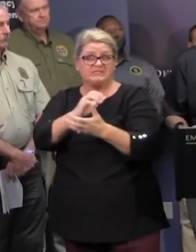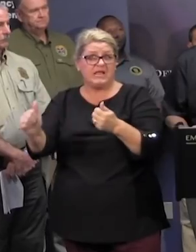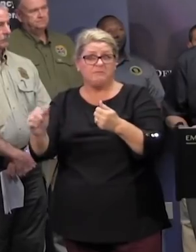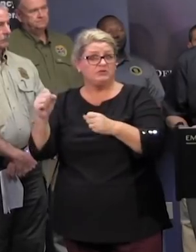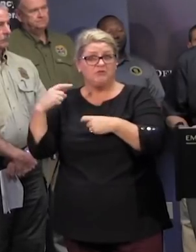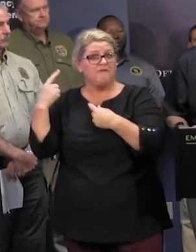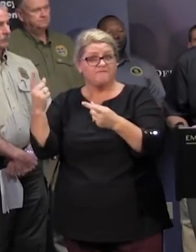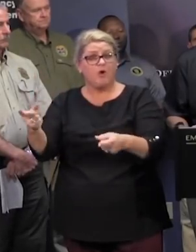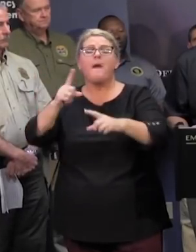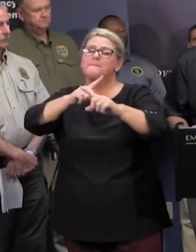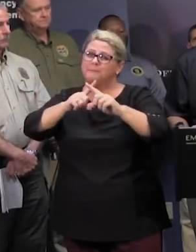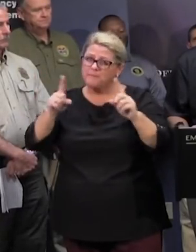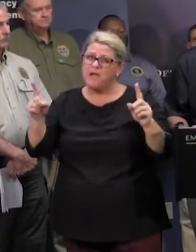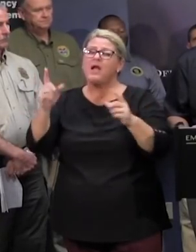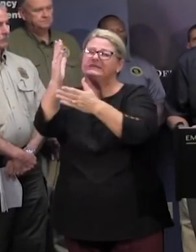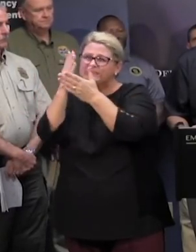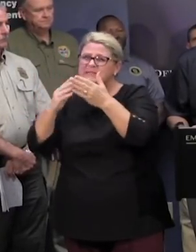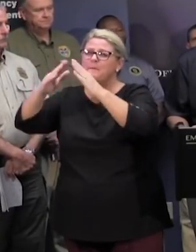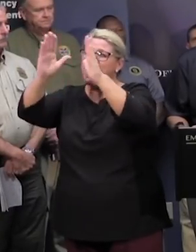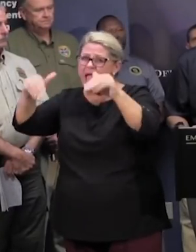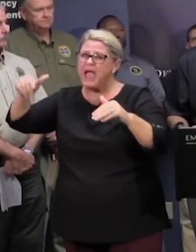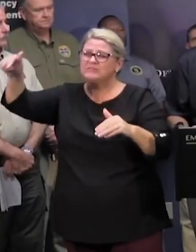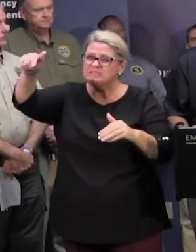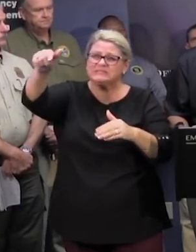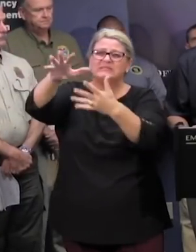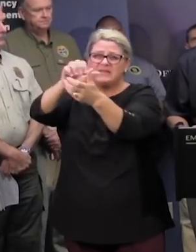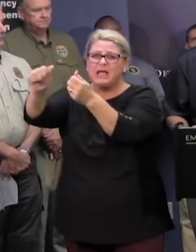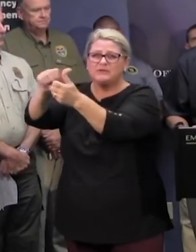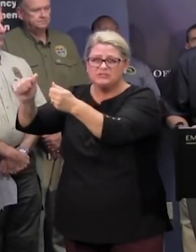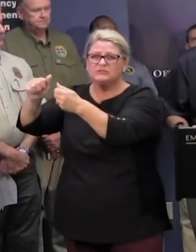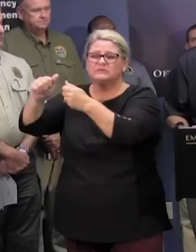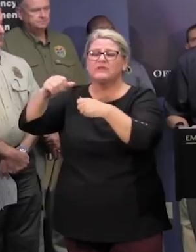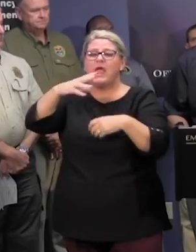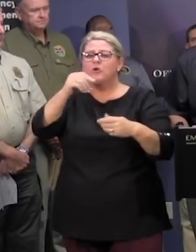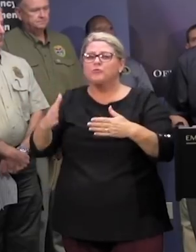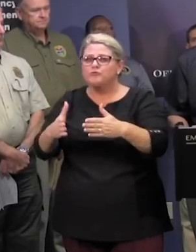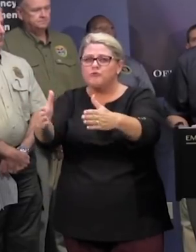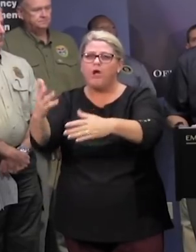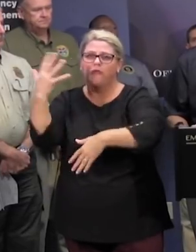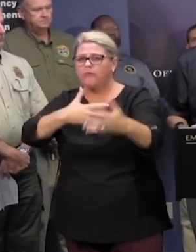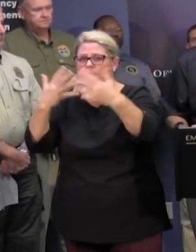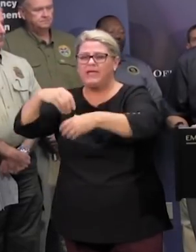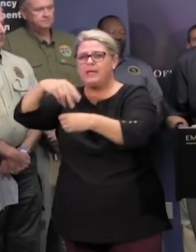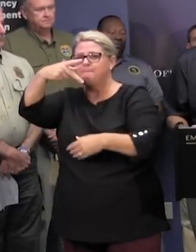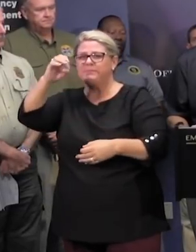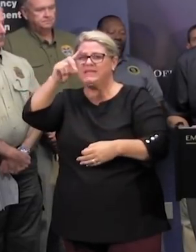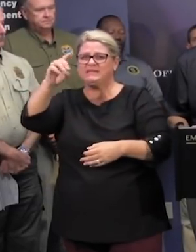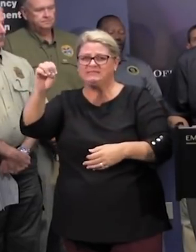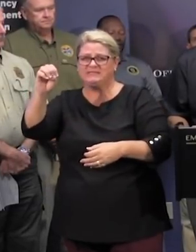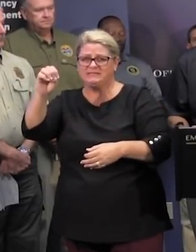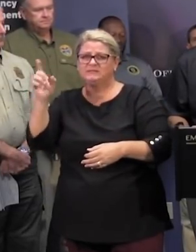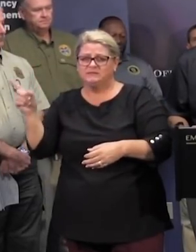but there is limited residential damage and of course road debris primarily in the pd area power is the main issue in the pd